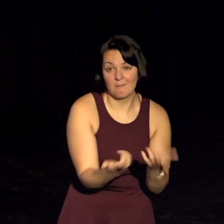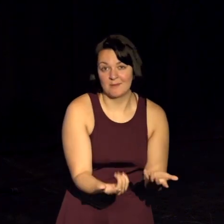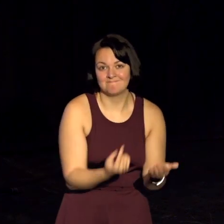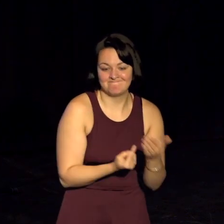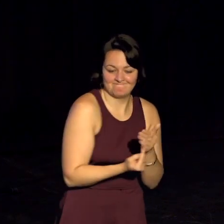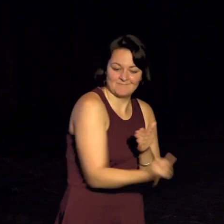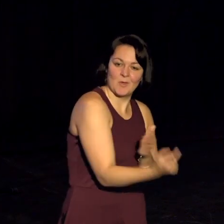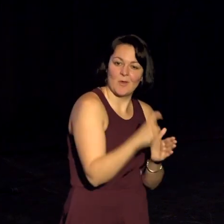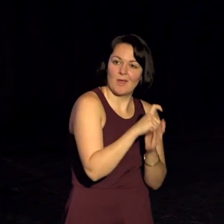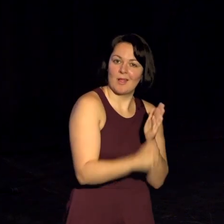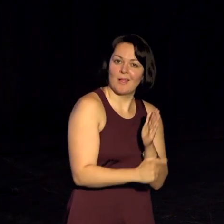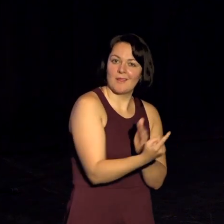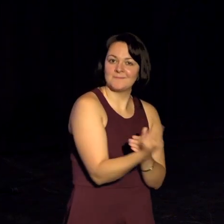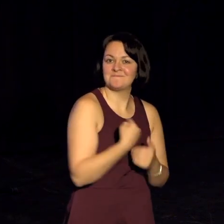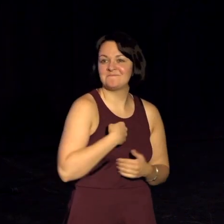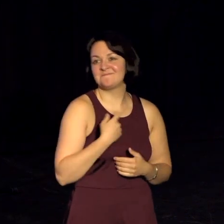I, myself, prefer Jason.